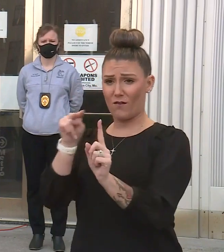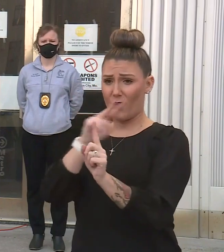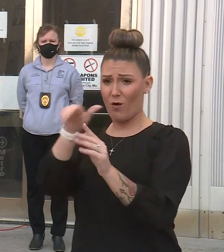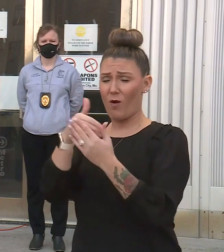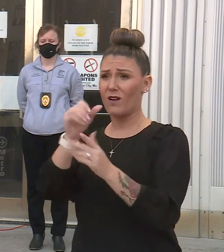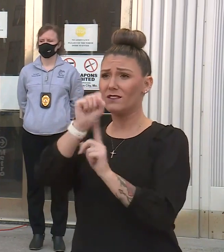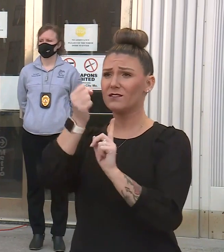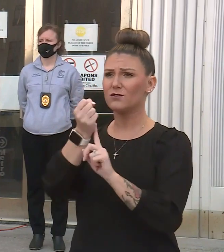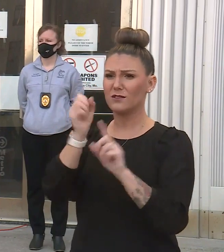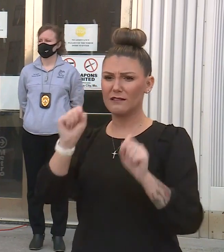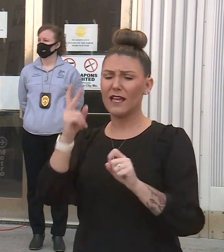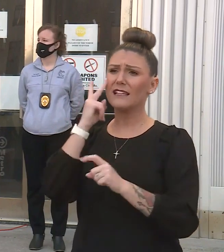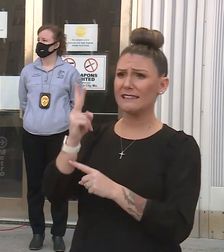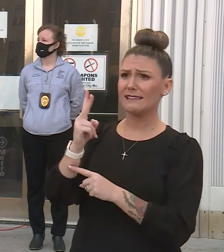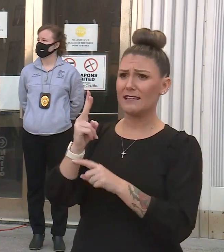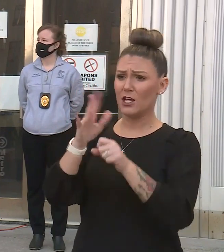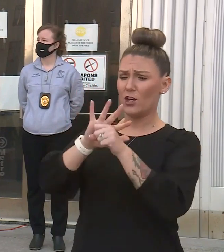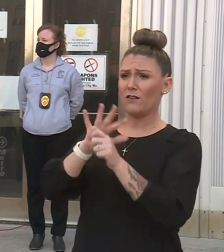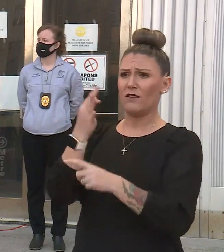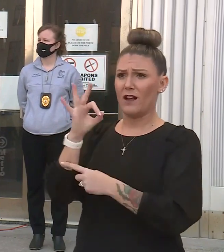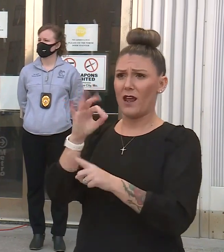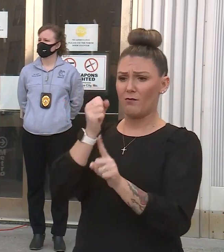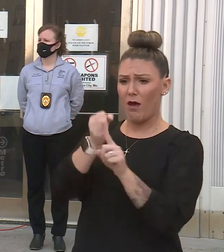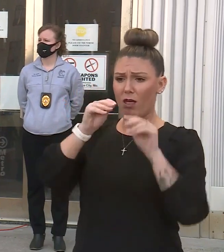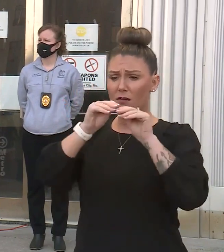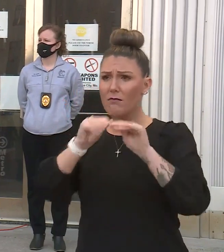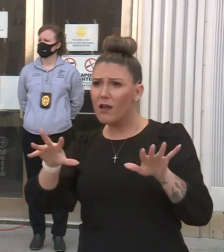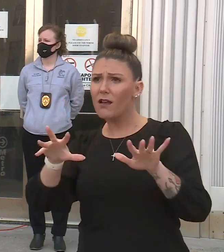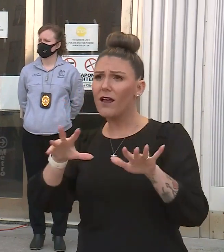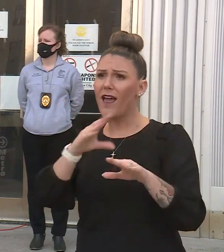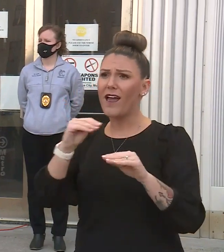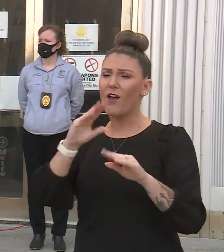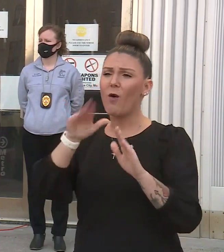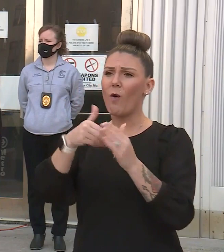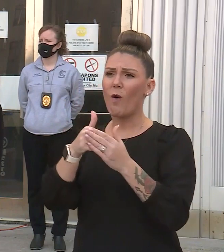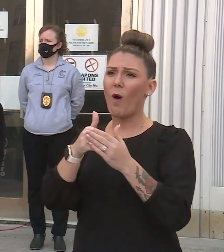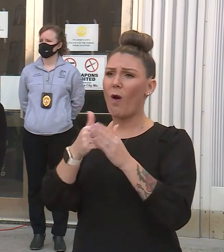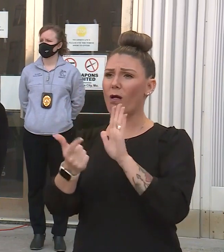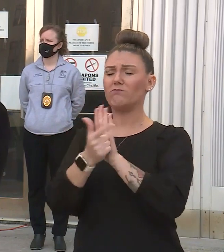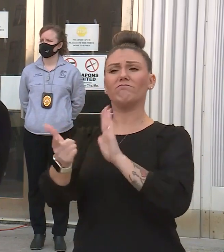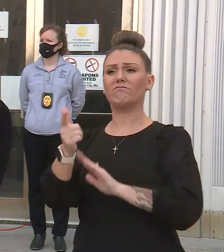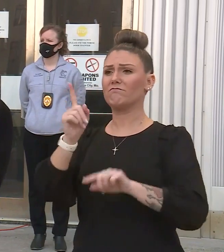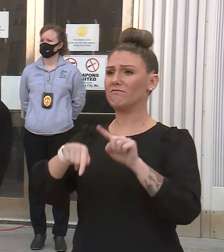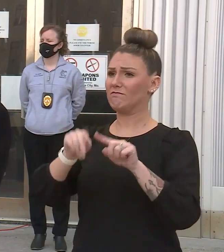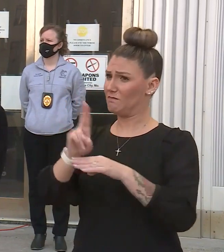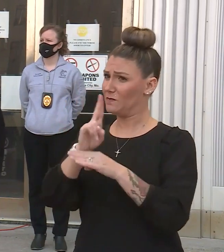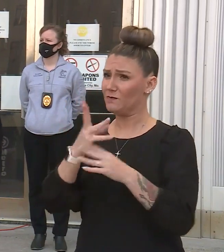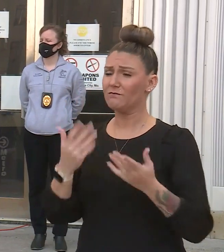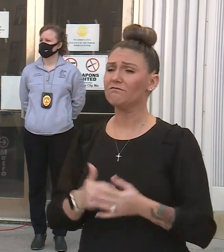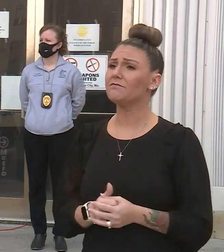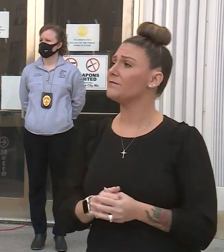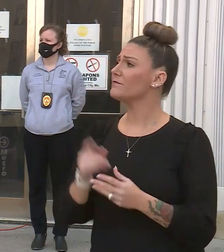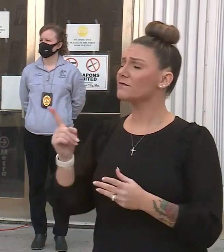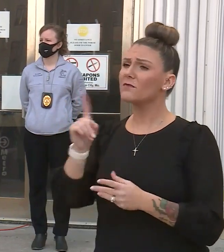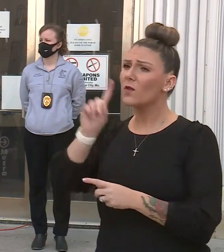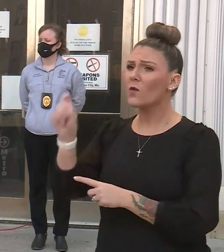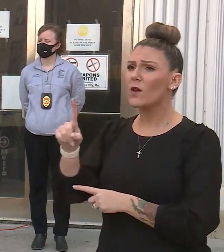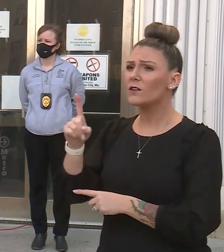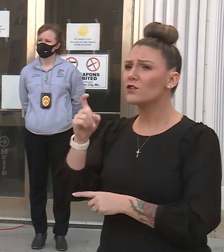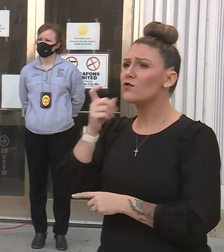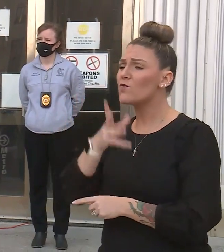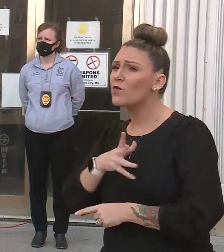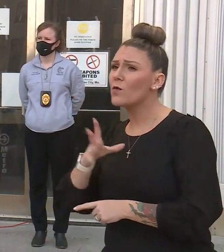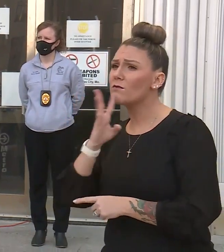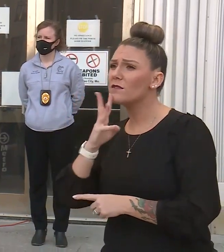where we can see the spread of COVID-19 and all of those are prohibited under this order. Questions? I'll start here. Yes. Are there any plans